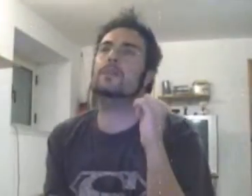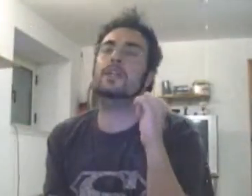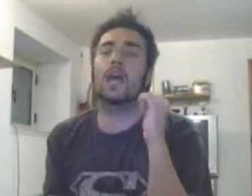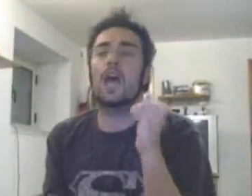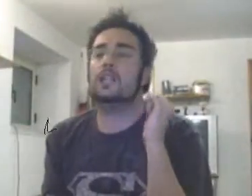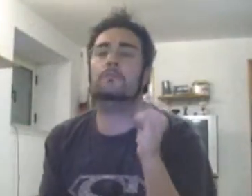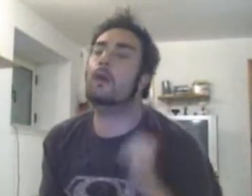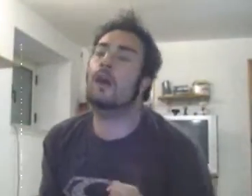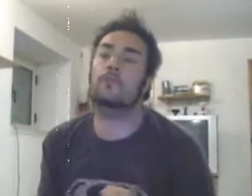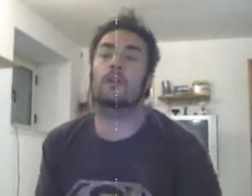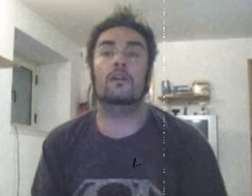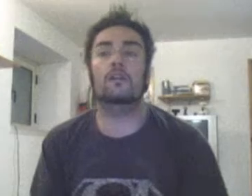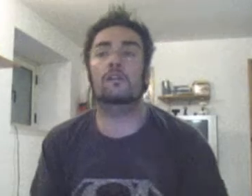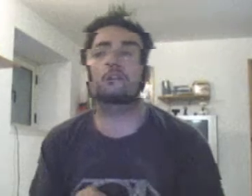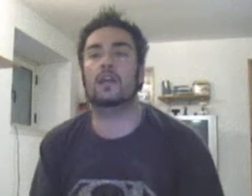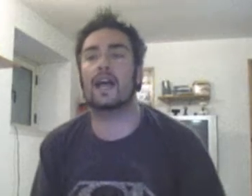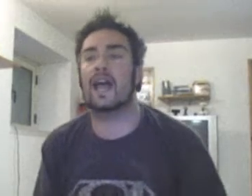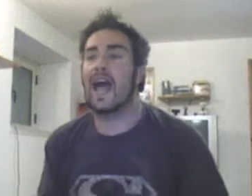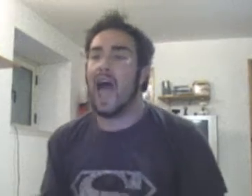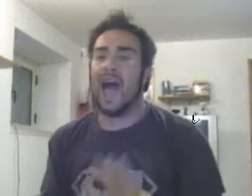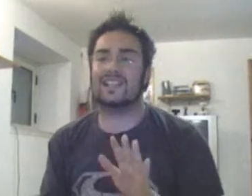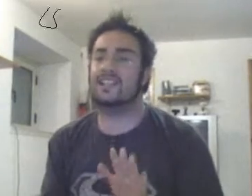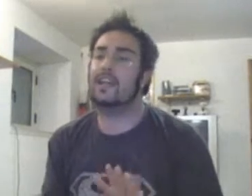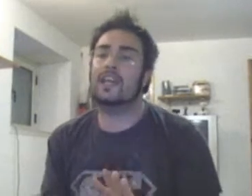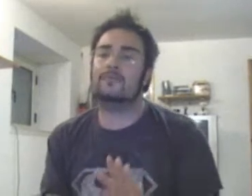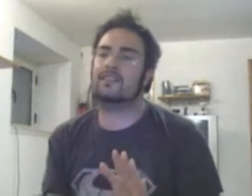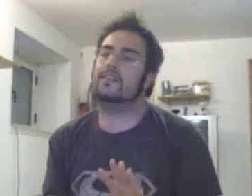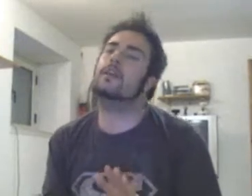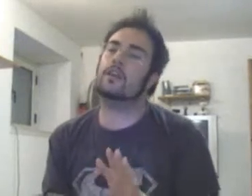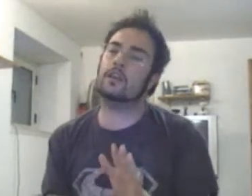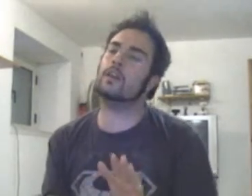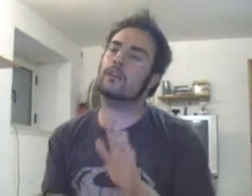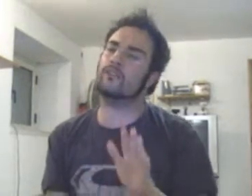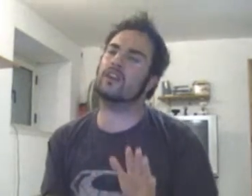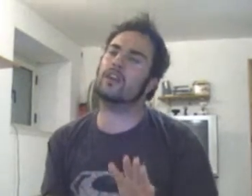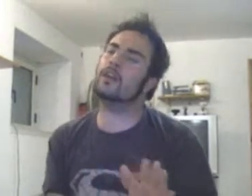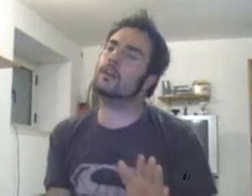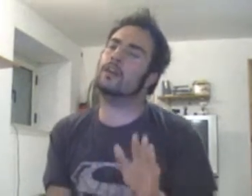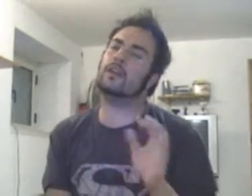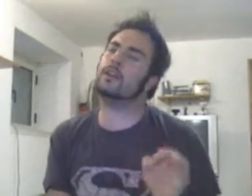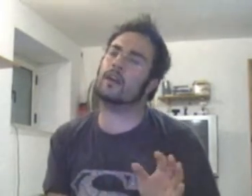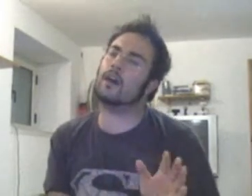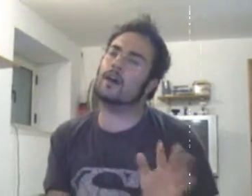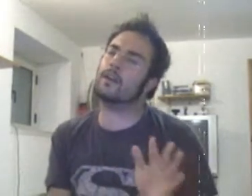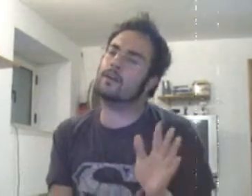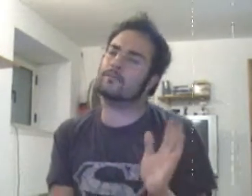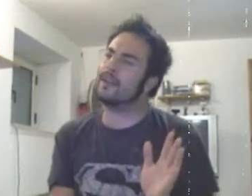me tomorrow I'd save the same thing I am